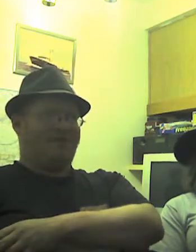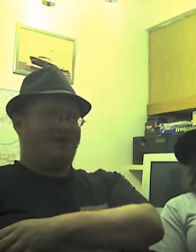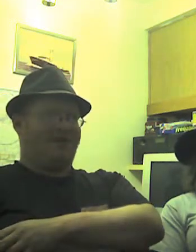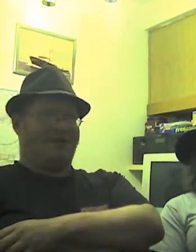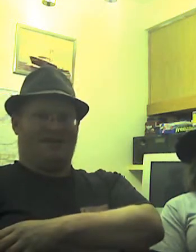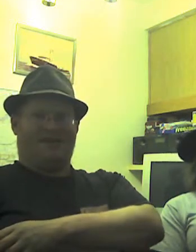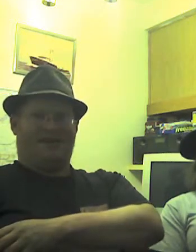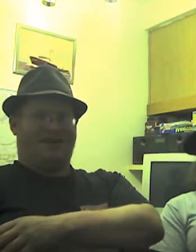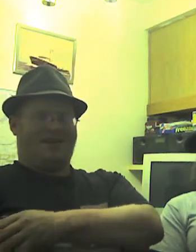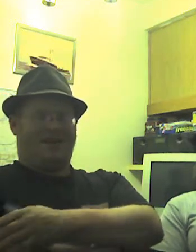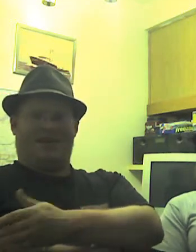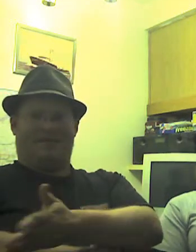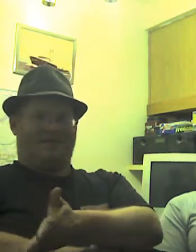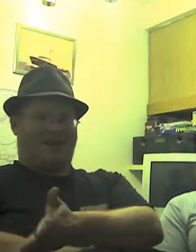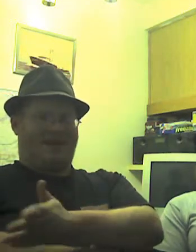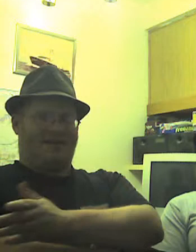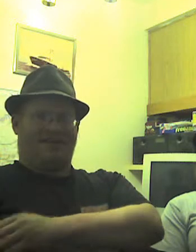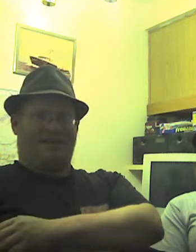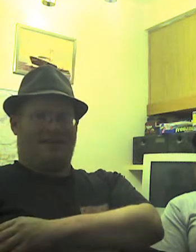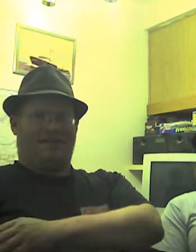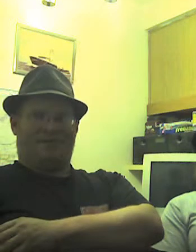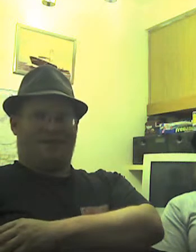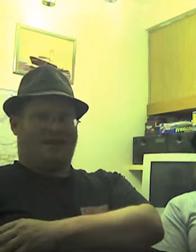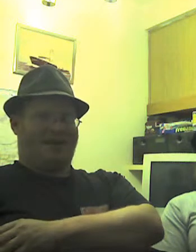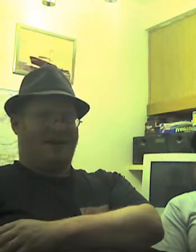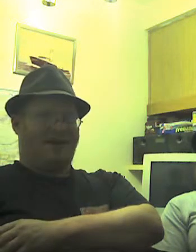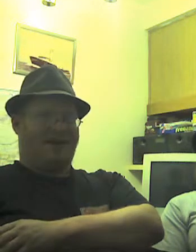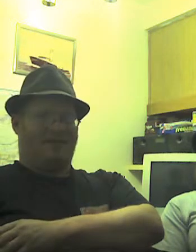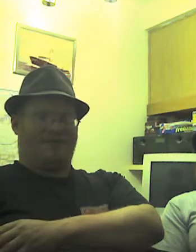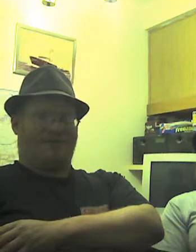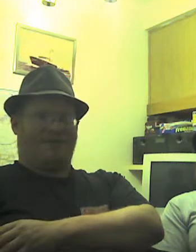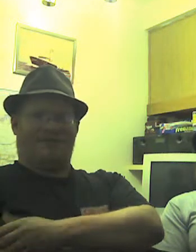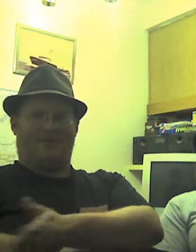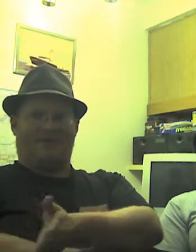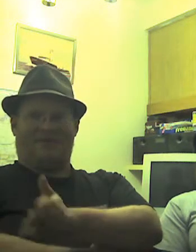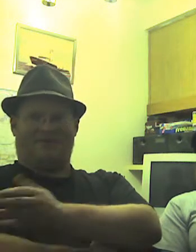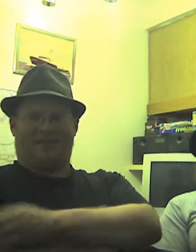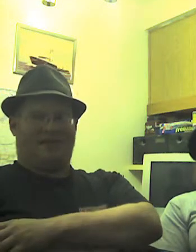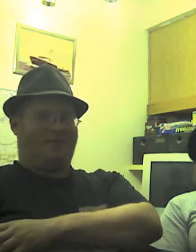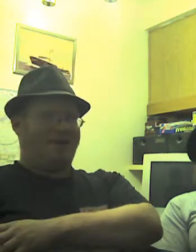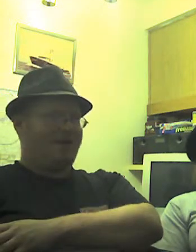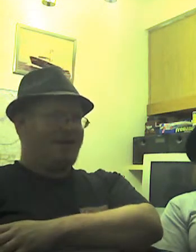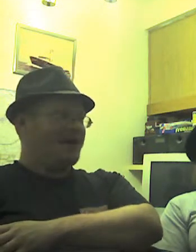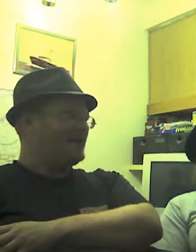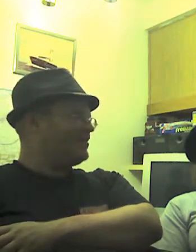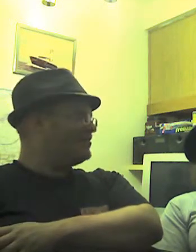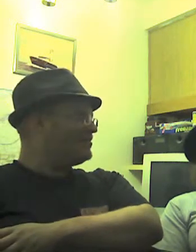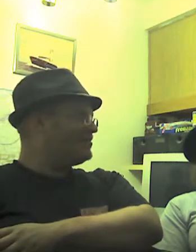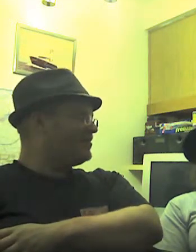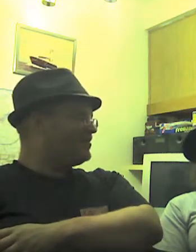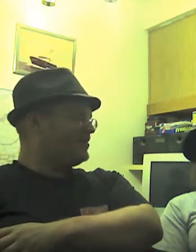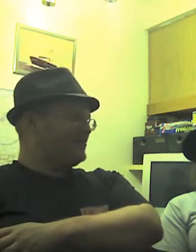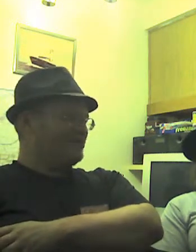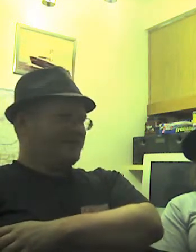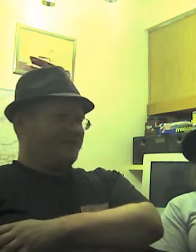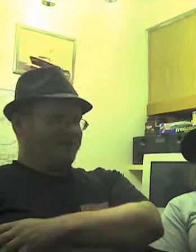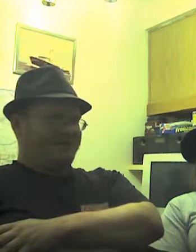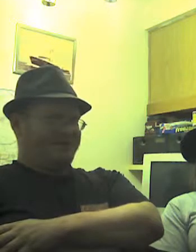school. I was an entertaining book and I really loved the movie. Teacher made us watch White Fang and that other